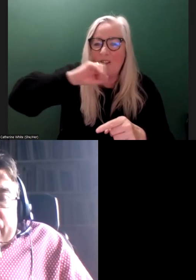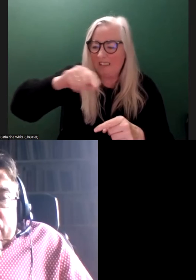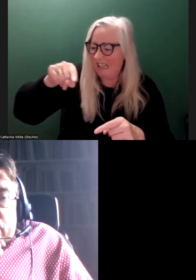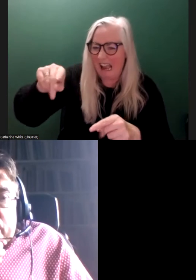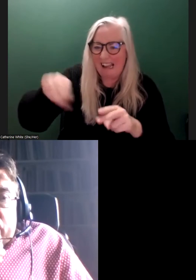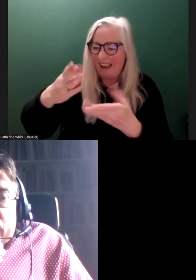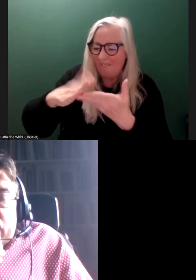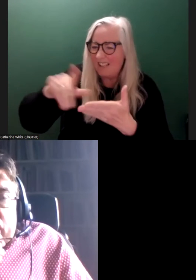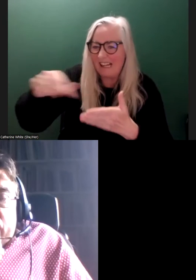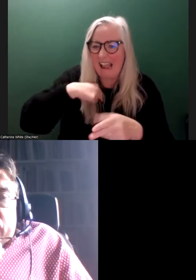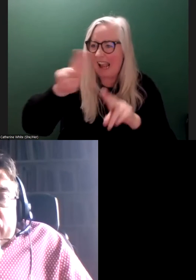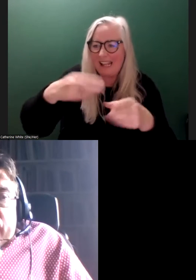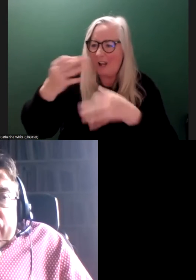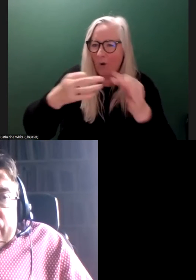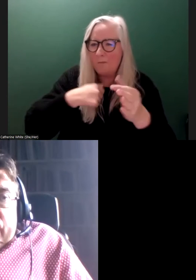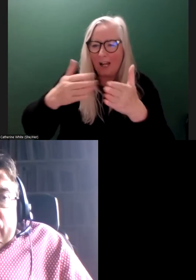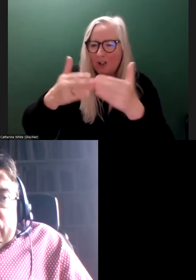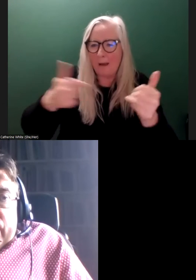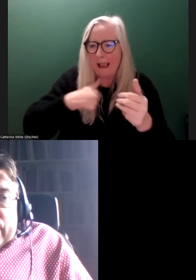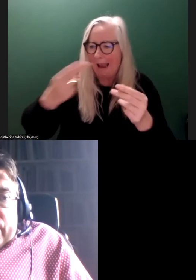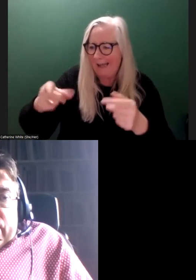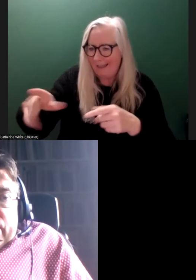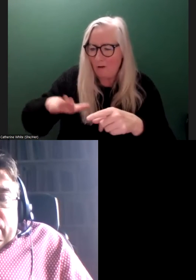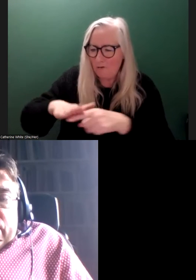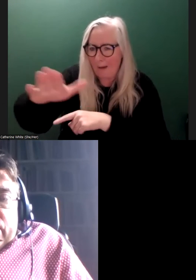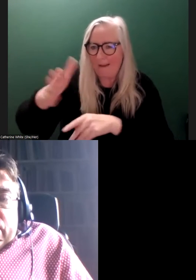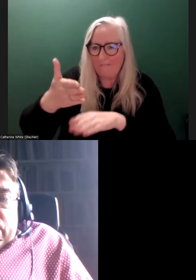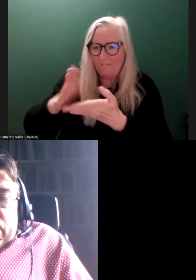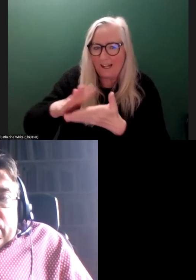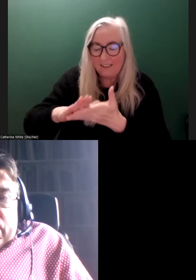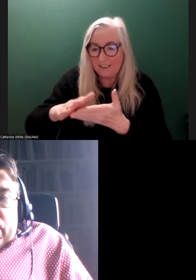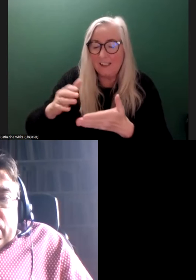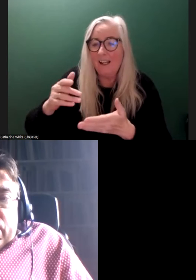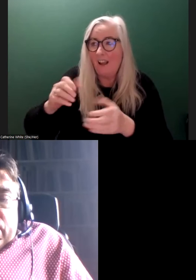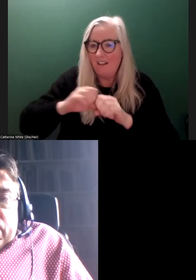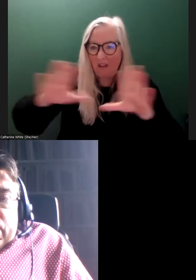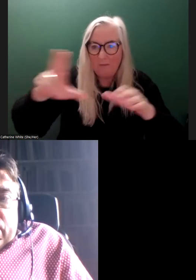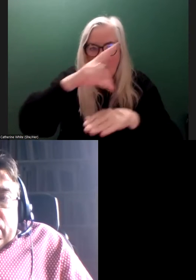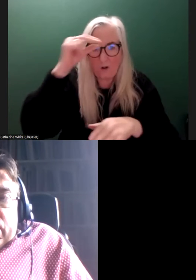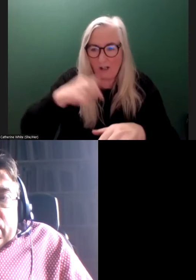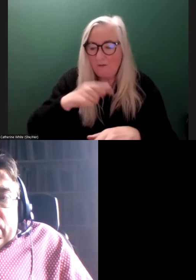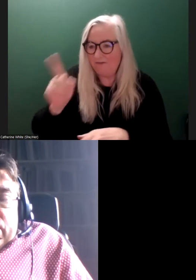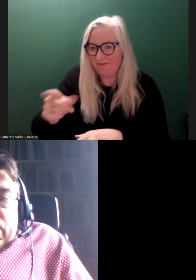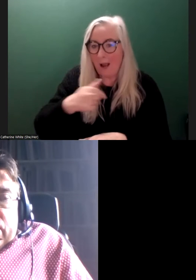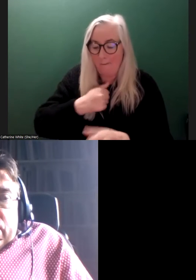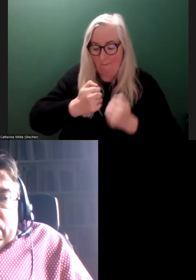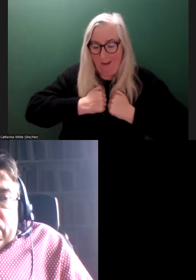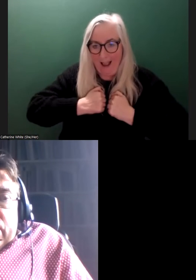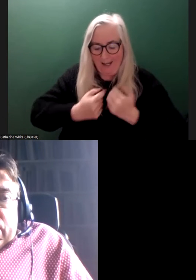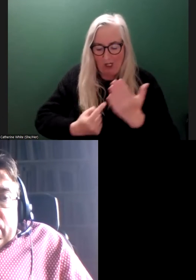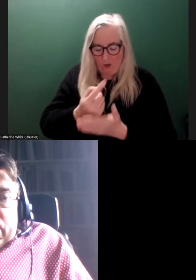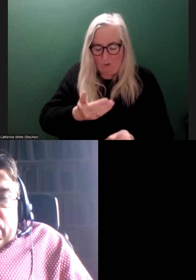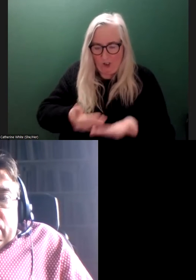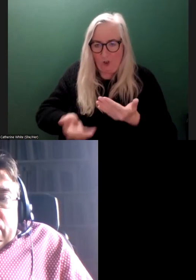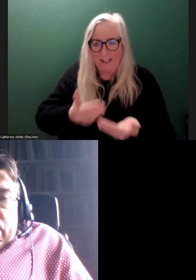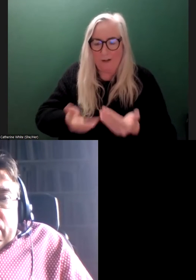I can't get to my local shop. I need that ramp fixed. It'll be all over the local news. That'll get done. I'll get my issue sort of stuff. And it